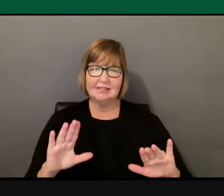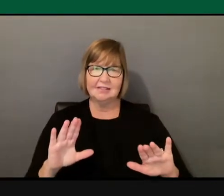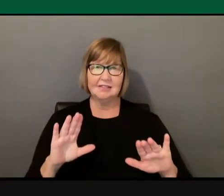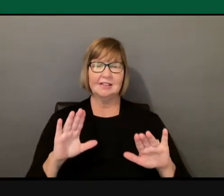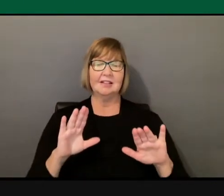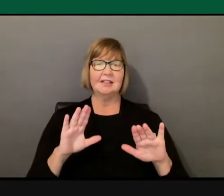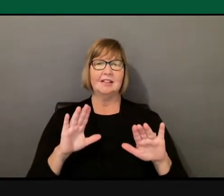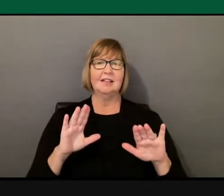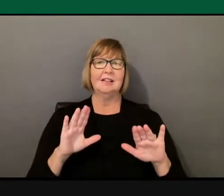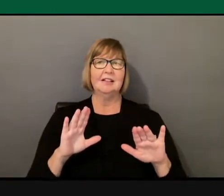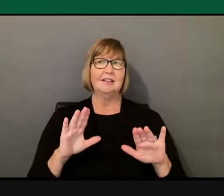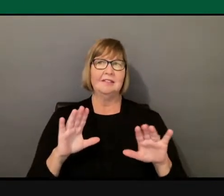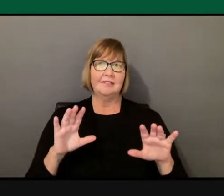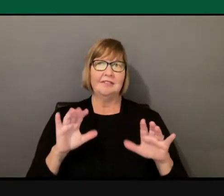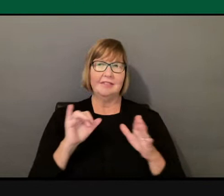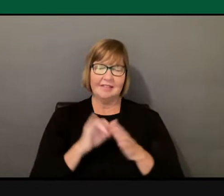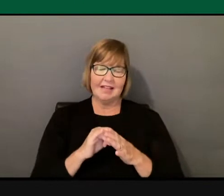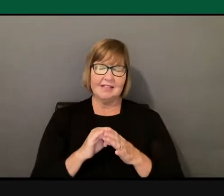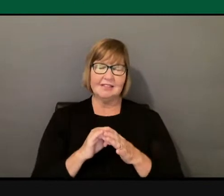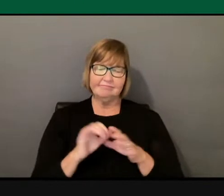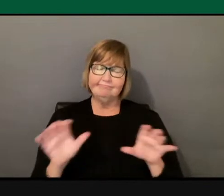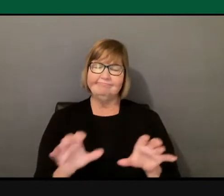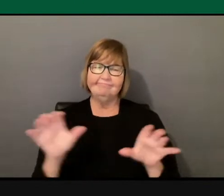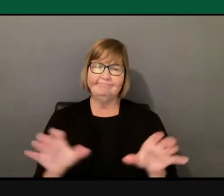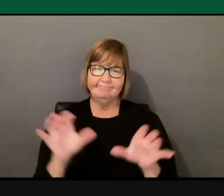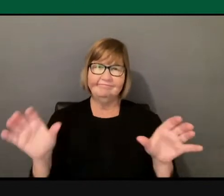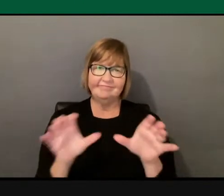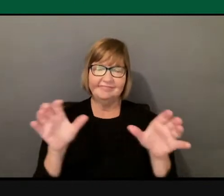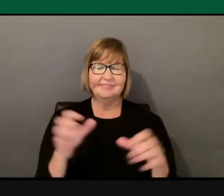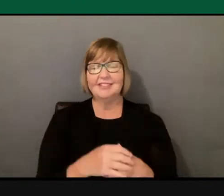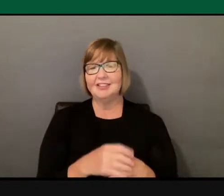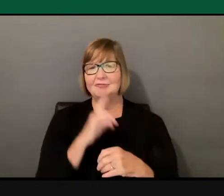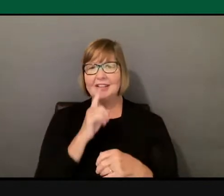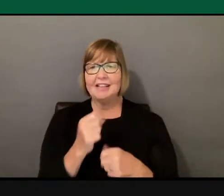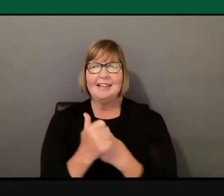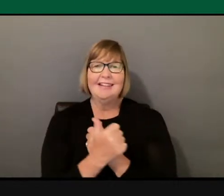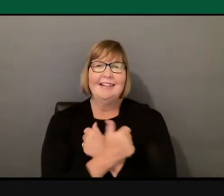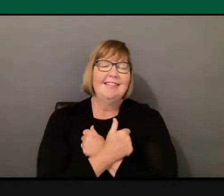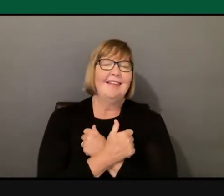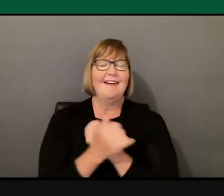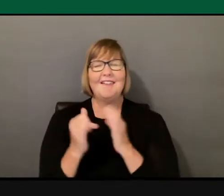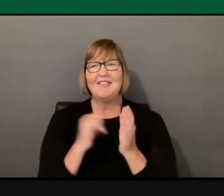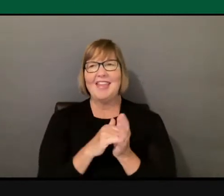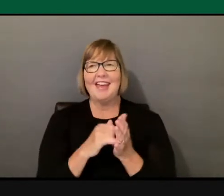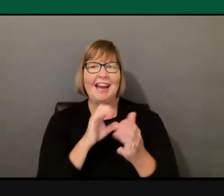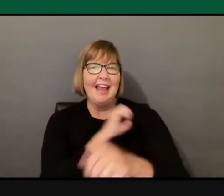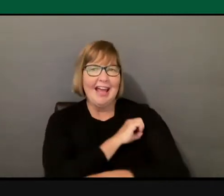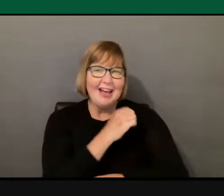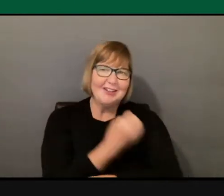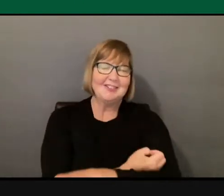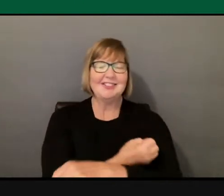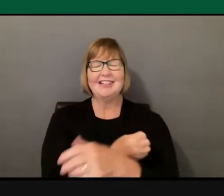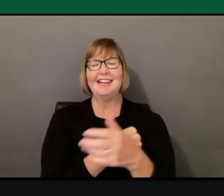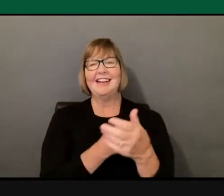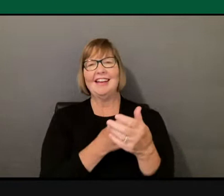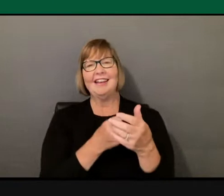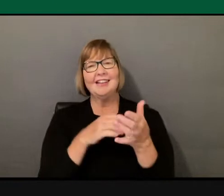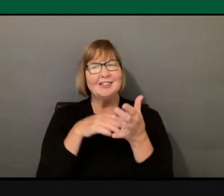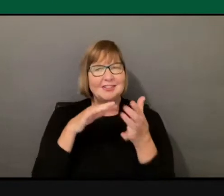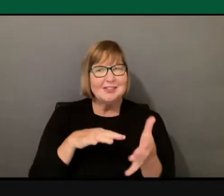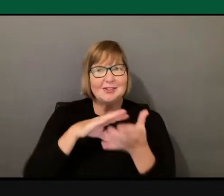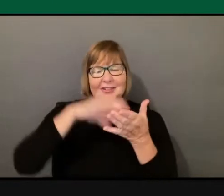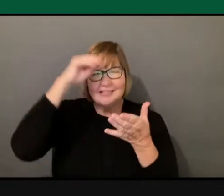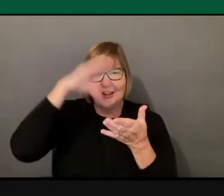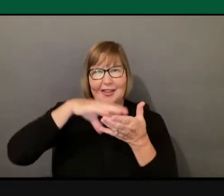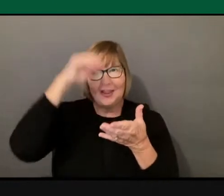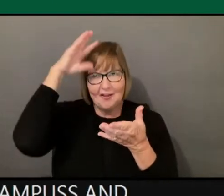I love the enthusiasm and the energy on college campuses as people are learning and becoming aware of their issues and what's important to them.